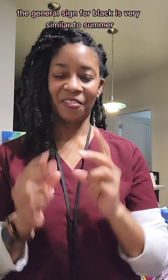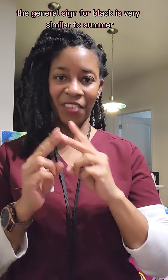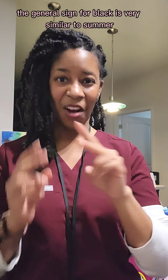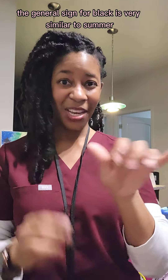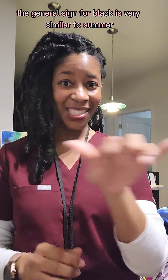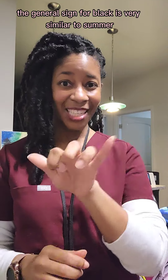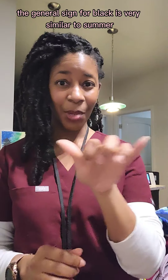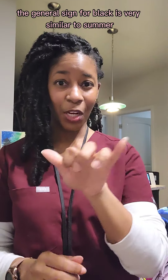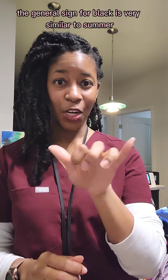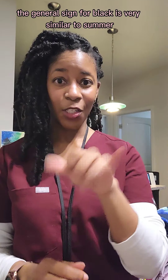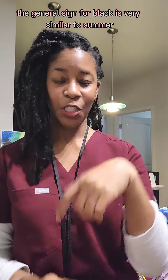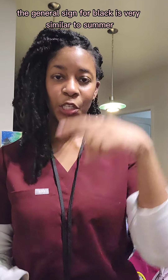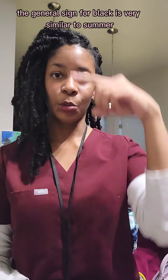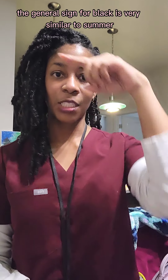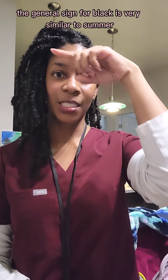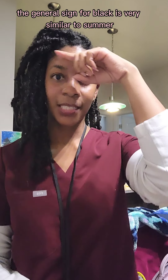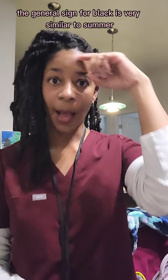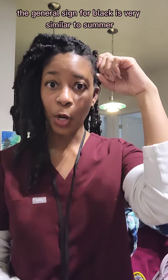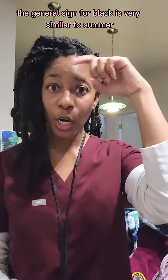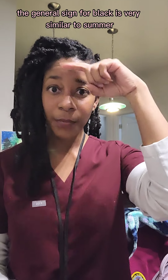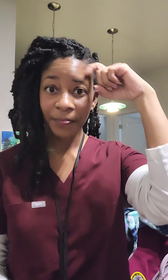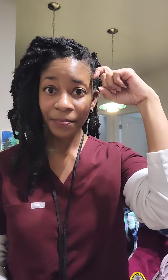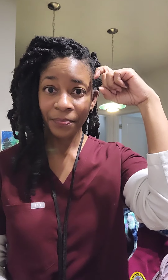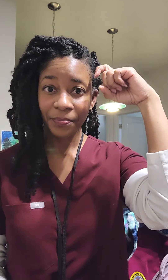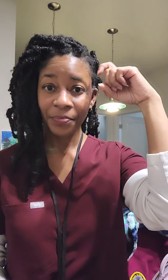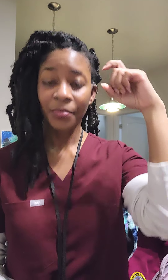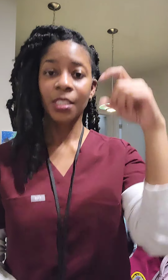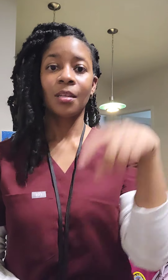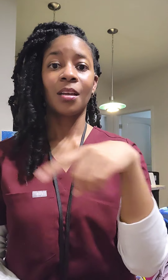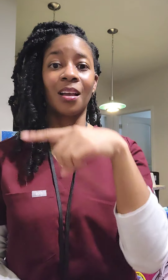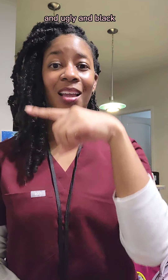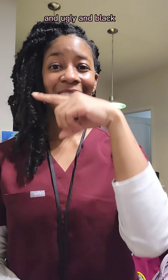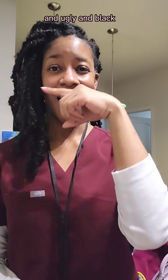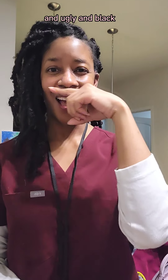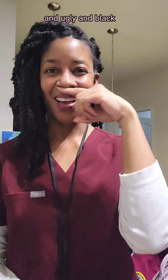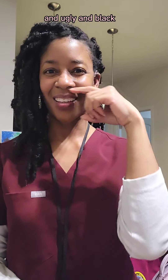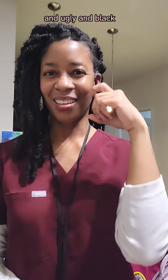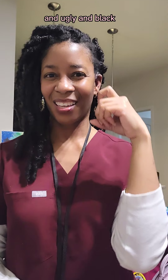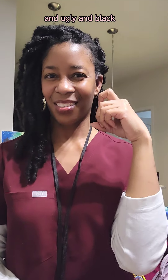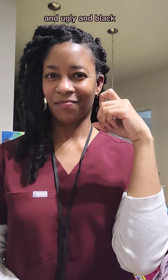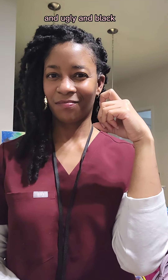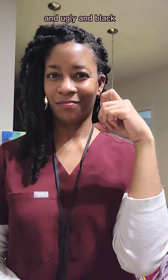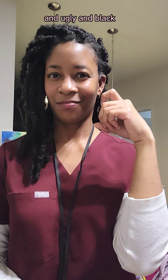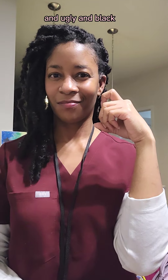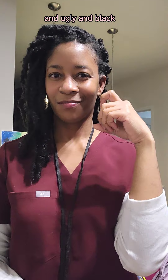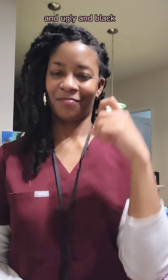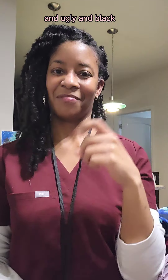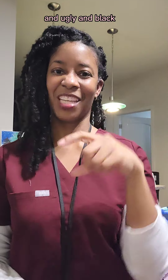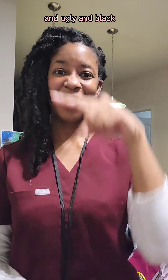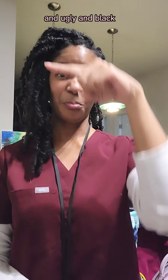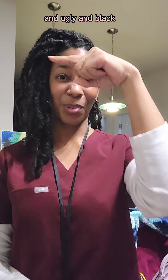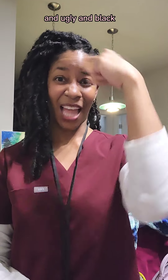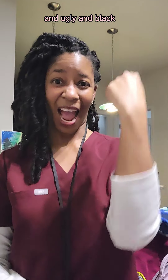very similar to summer and ugly and black.